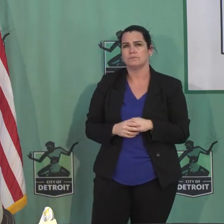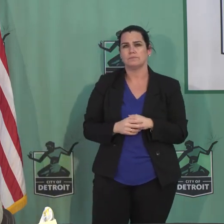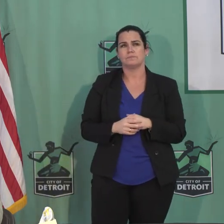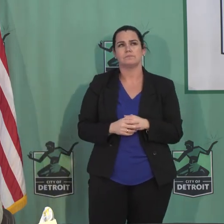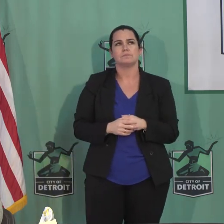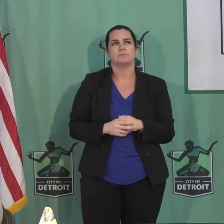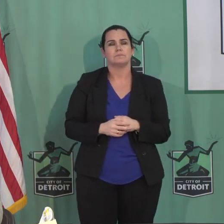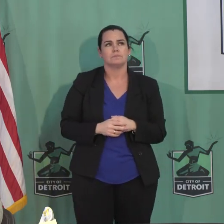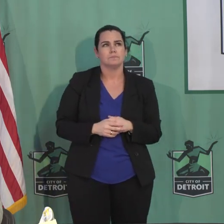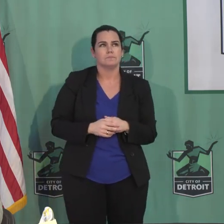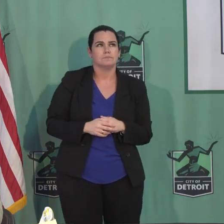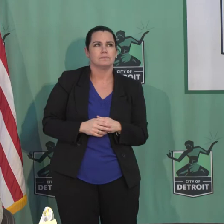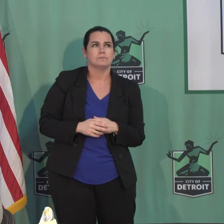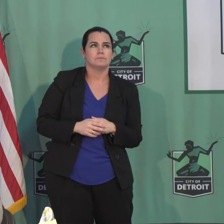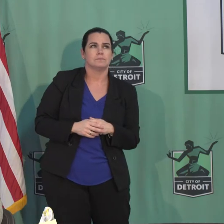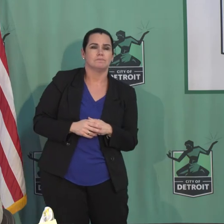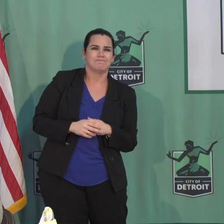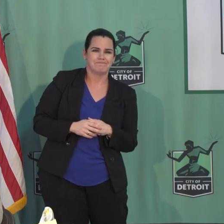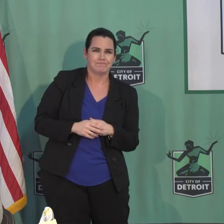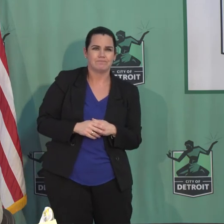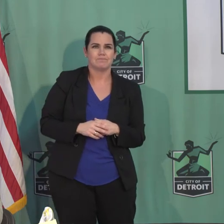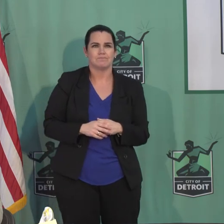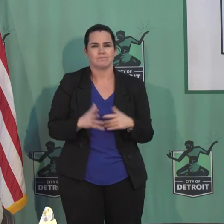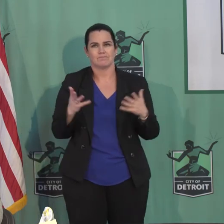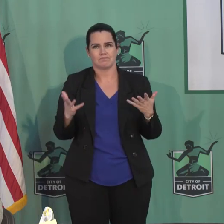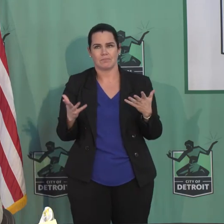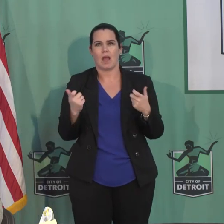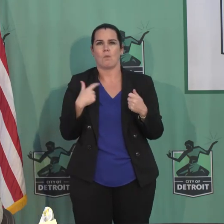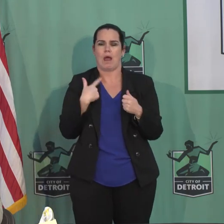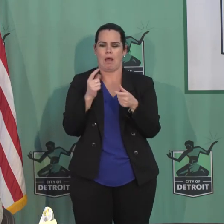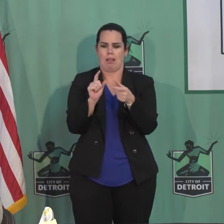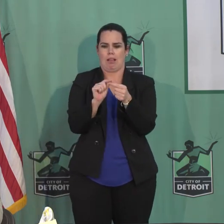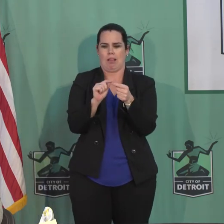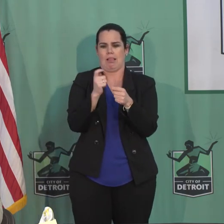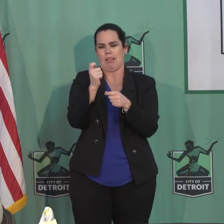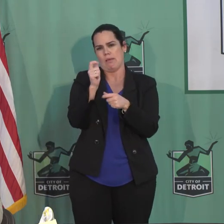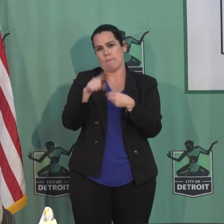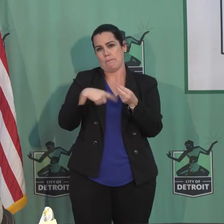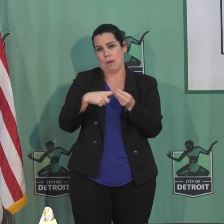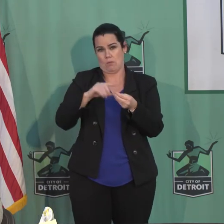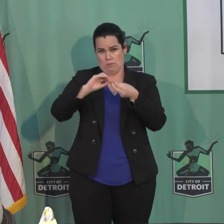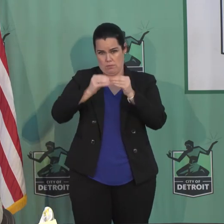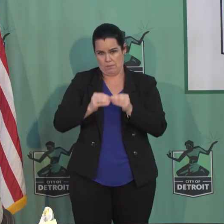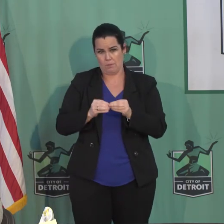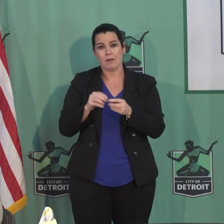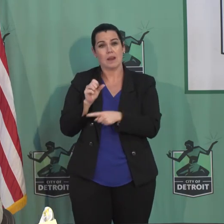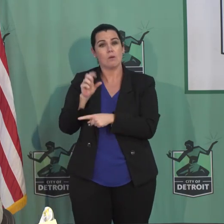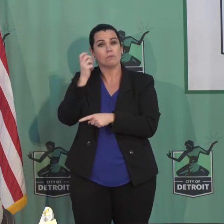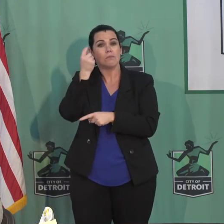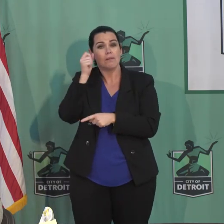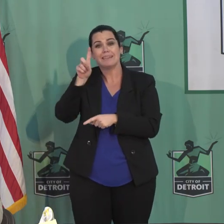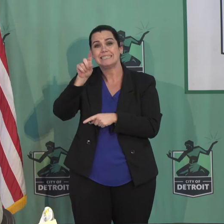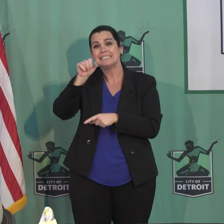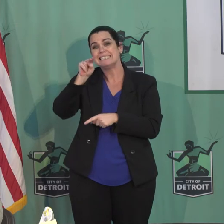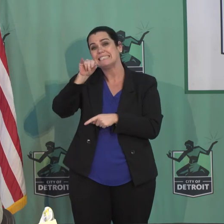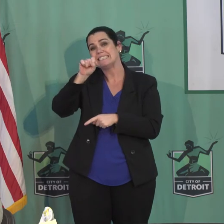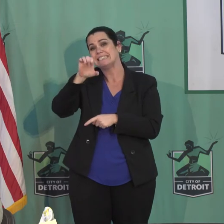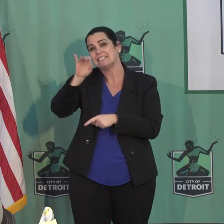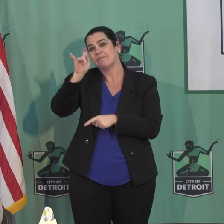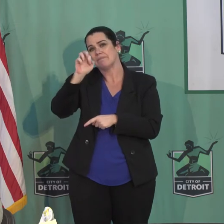I want to talk a little bit about the numbers today. Denise Fair will give them to you, but we had